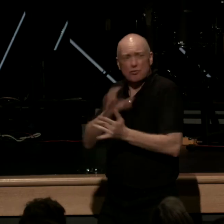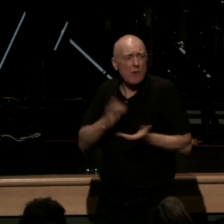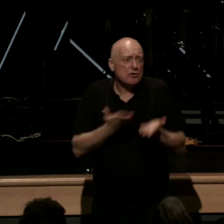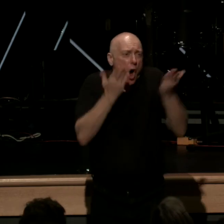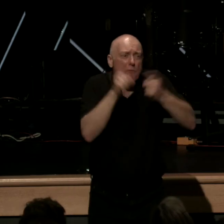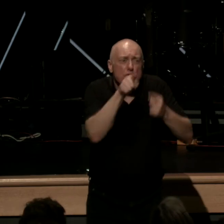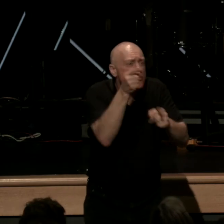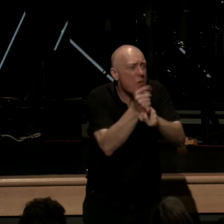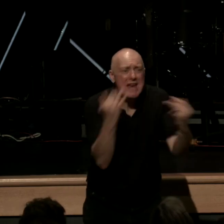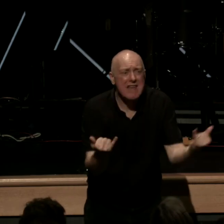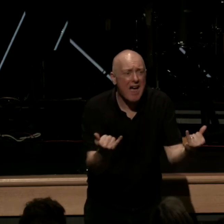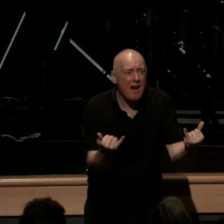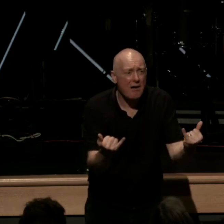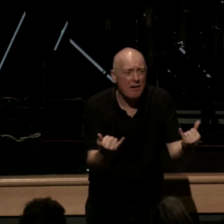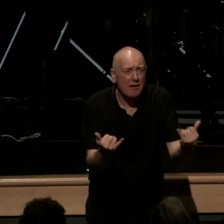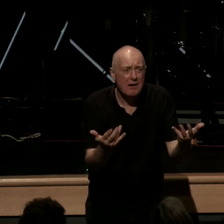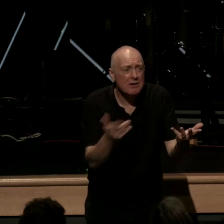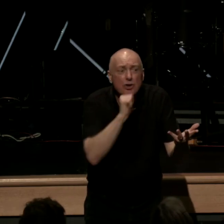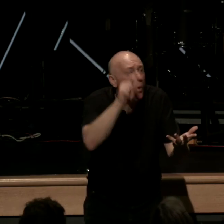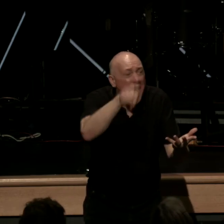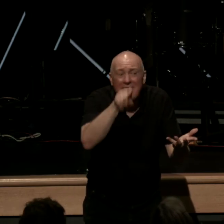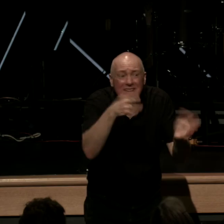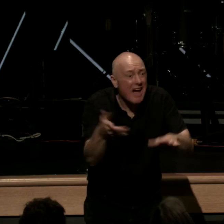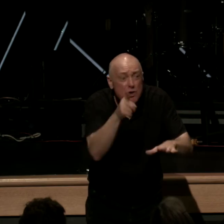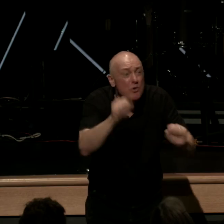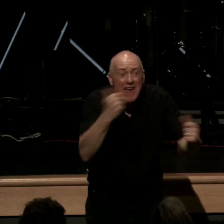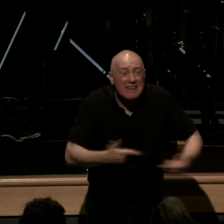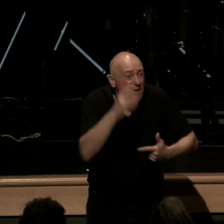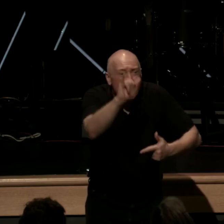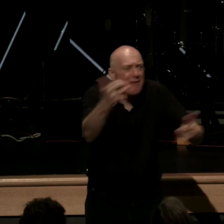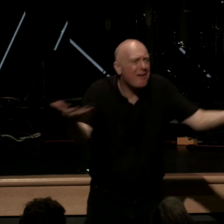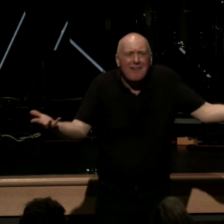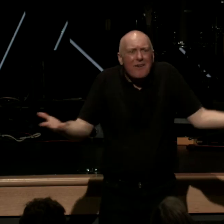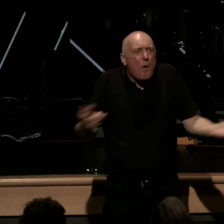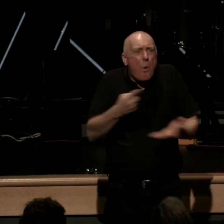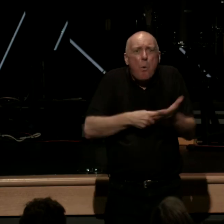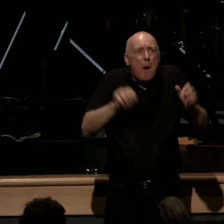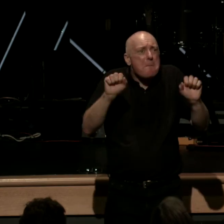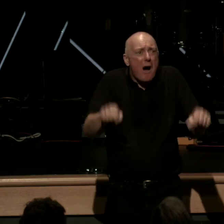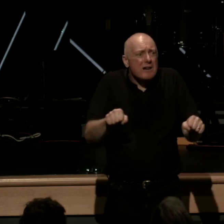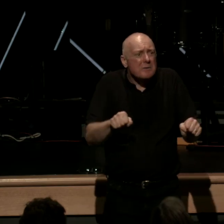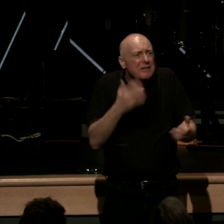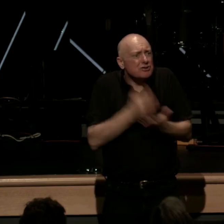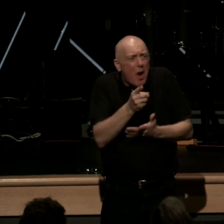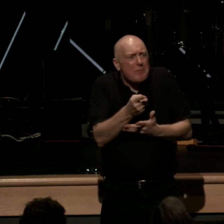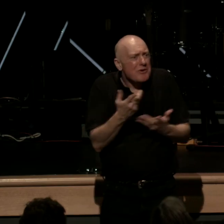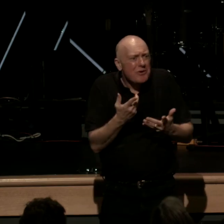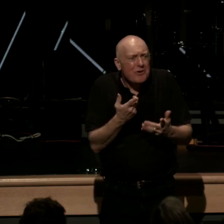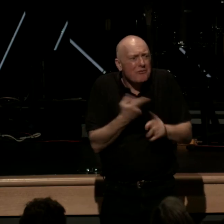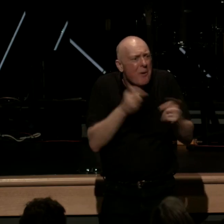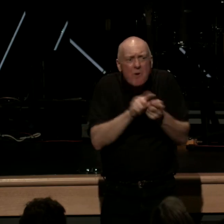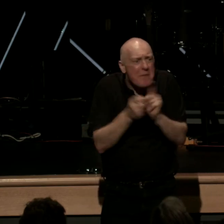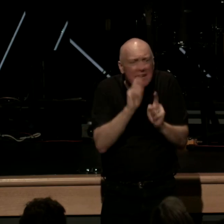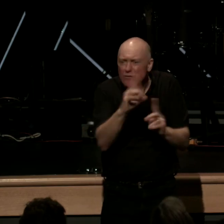that you might never die and you might live forever on it what could possibly be holding you back from repenting of your sin